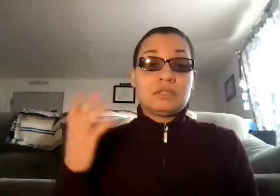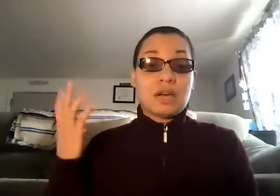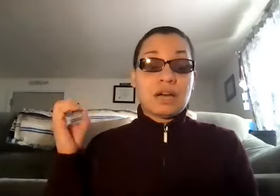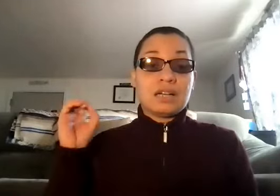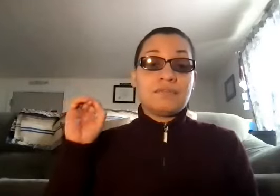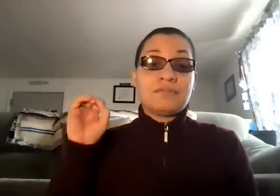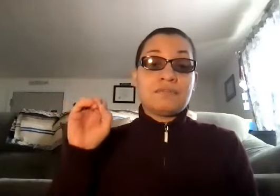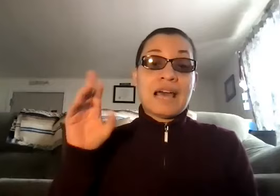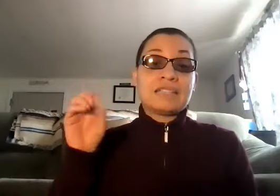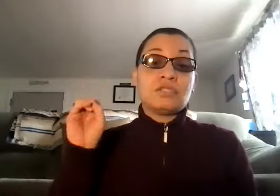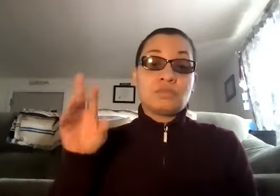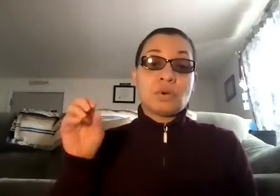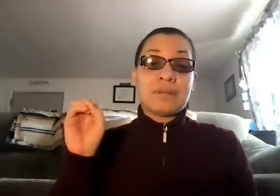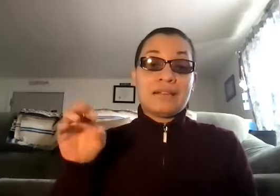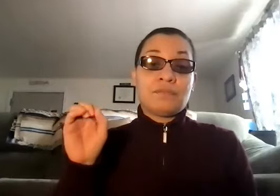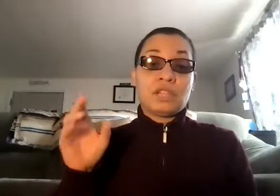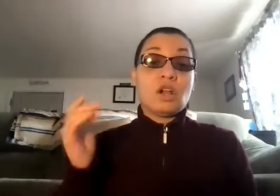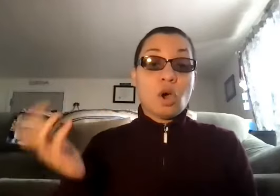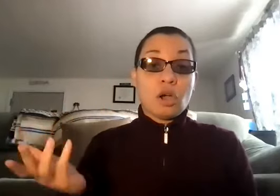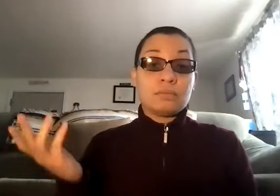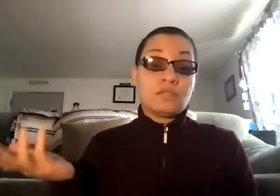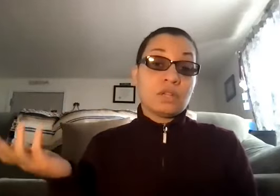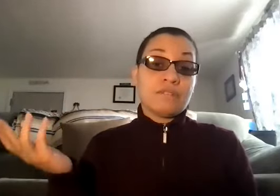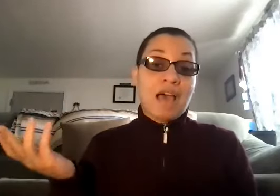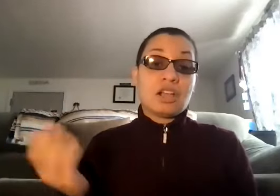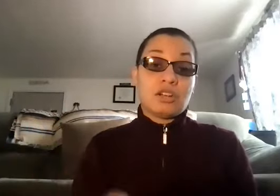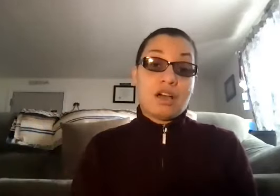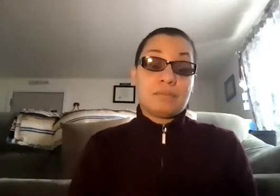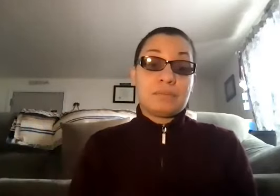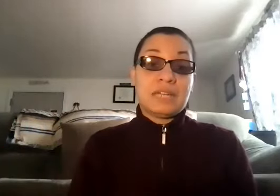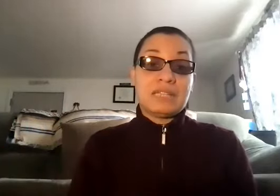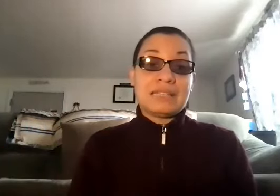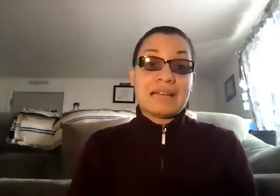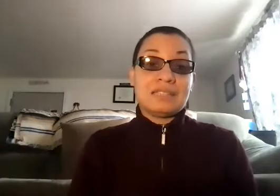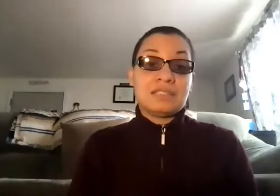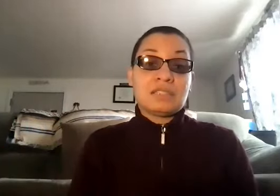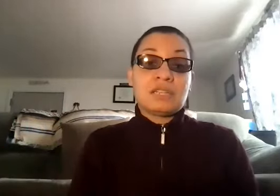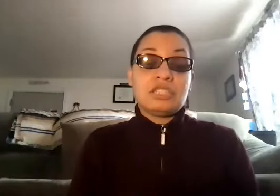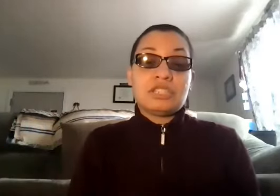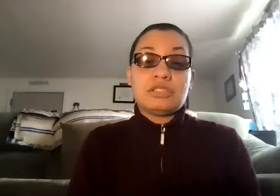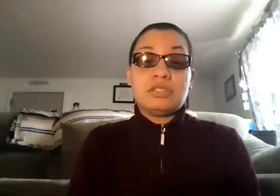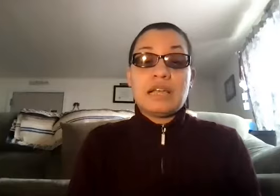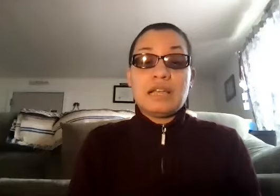a flashing strobe light for the alarm for the fire alarm because that is considered a